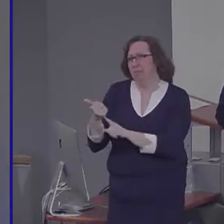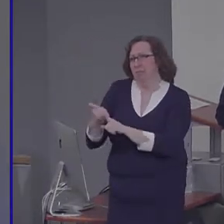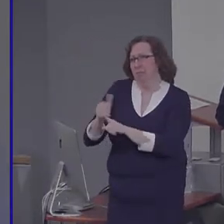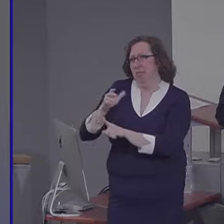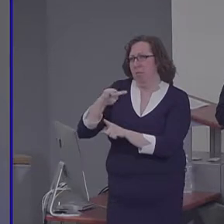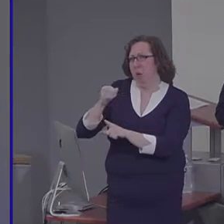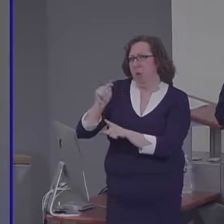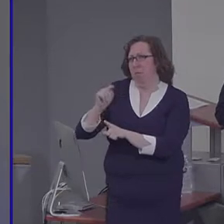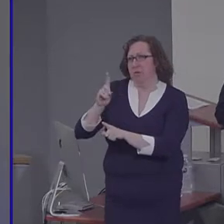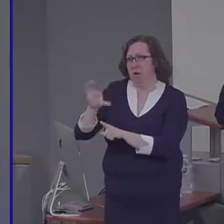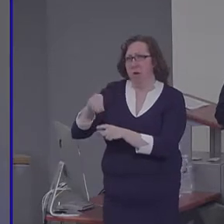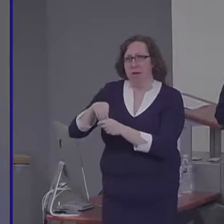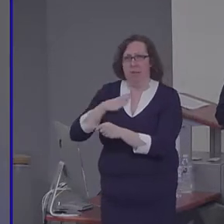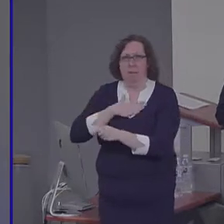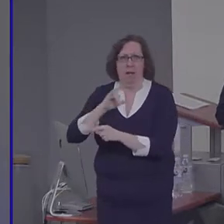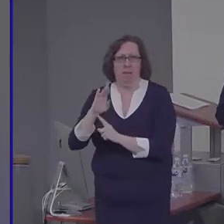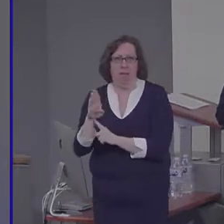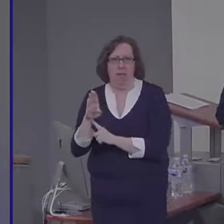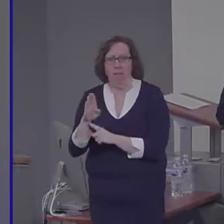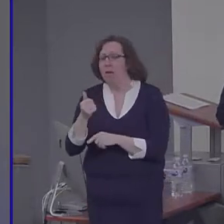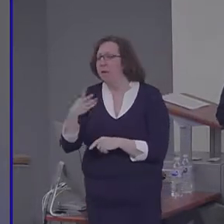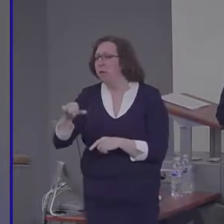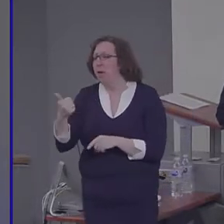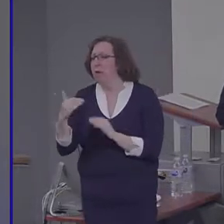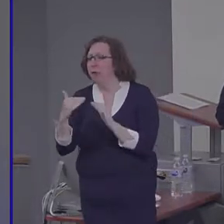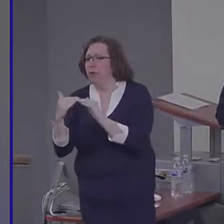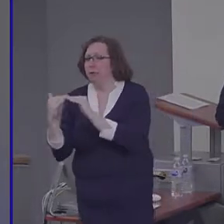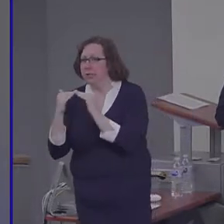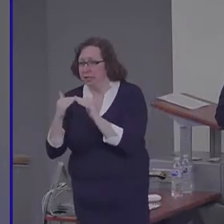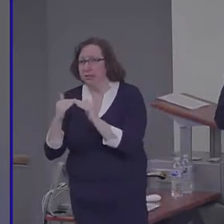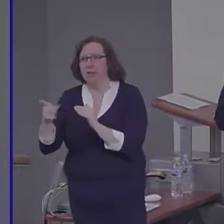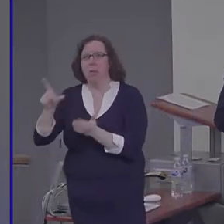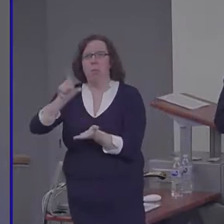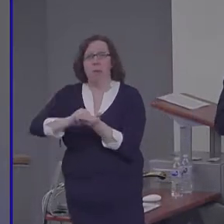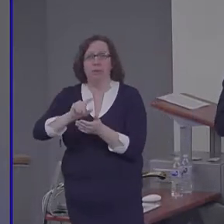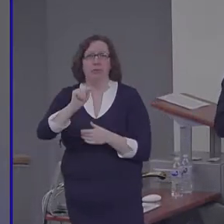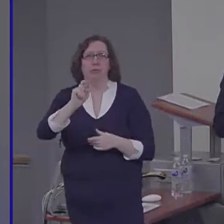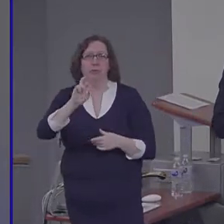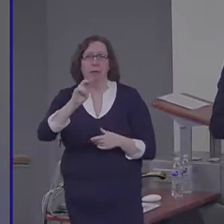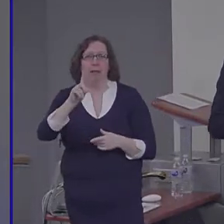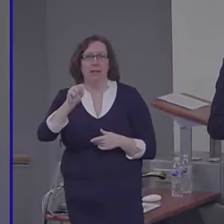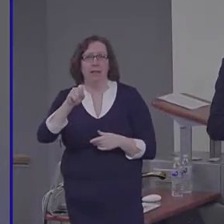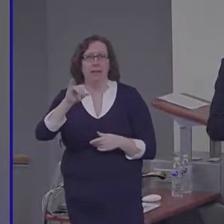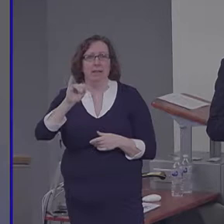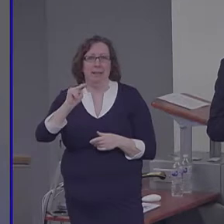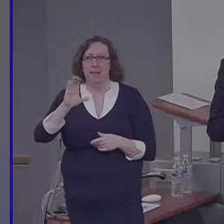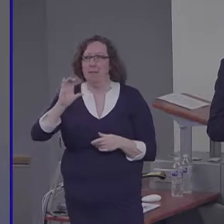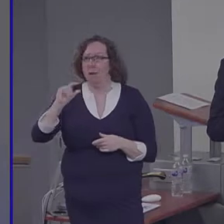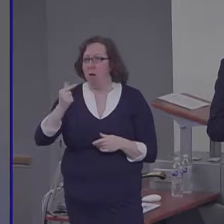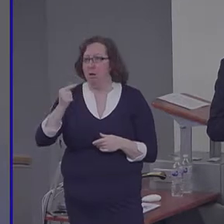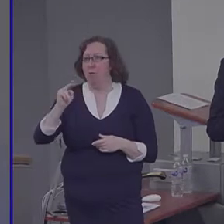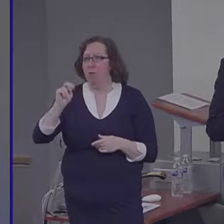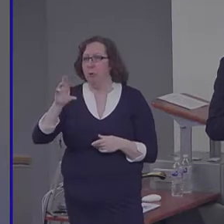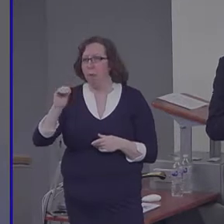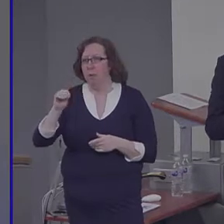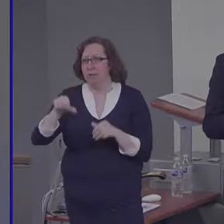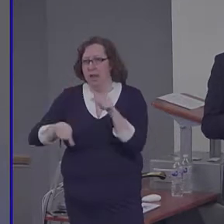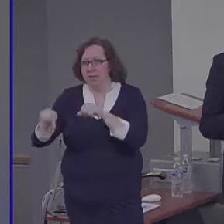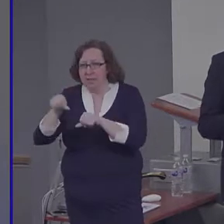that appeared in Trends in Cognitive Sciences on the general topic of creative cognition and the brain. And one of the main